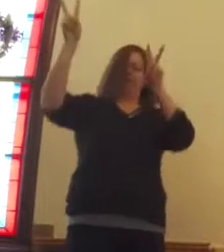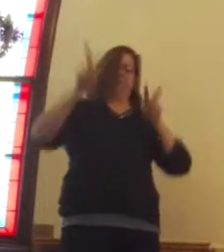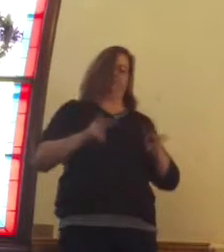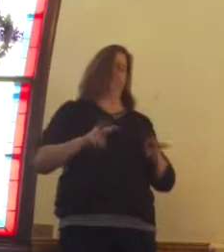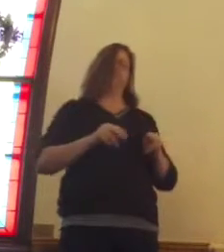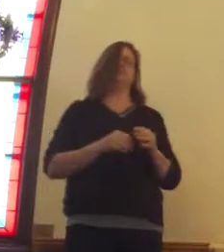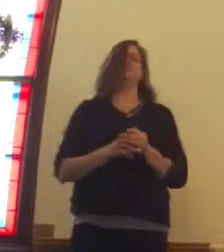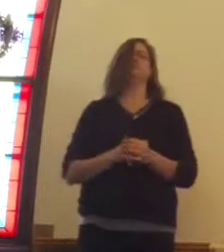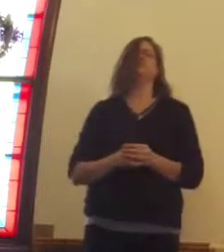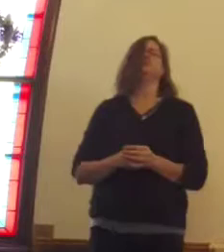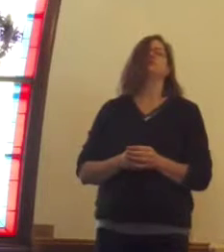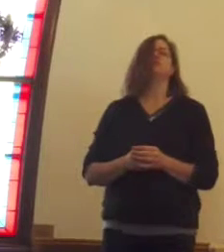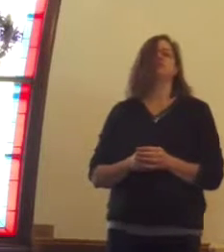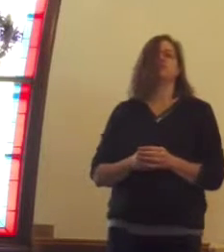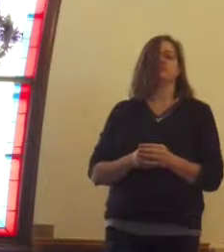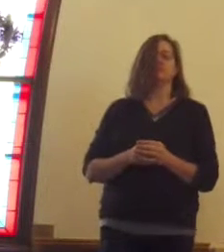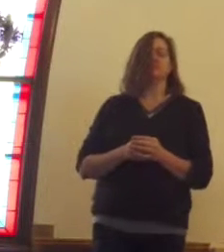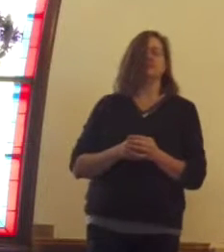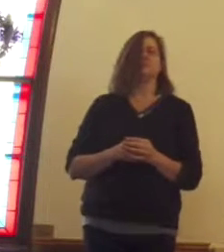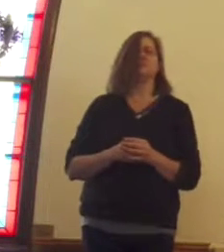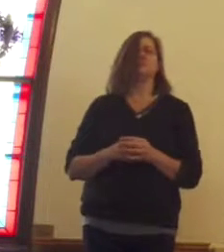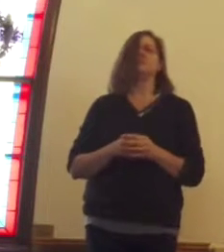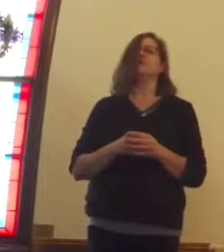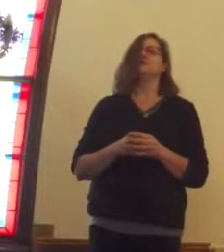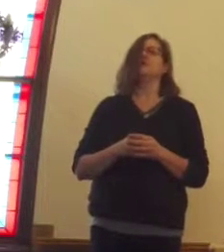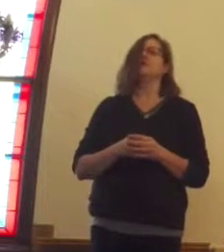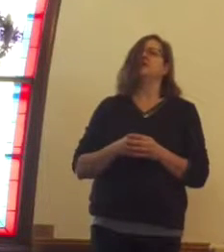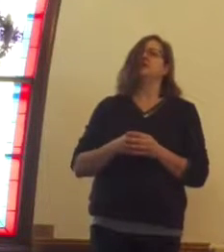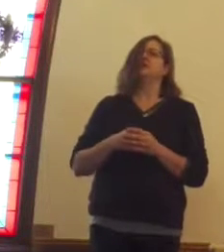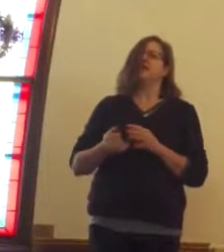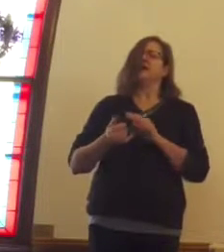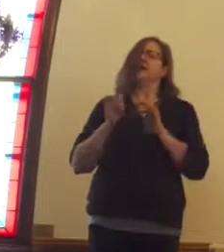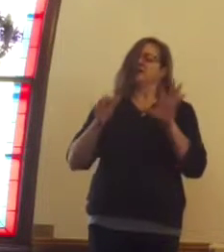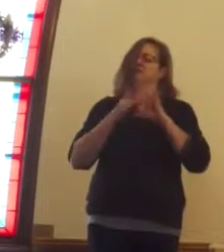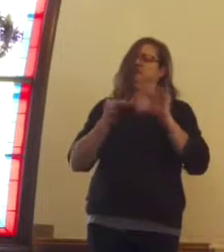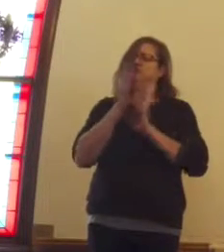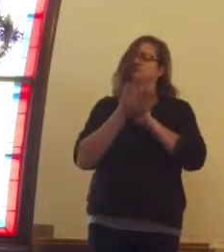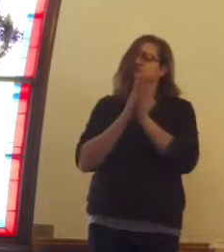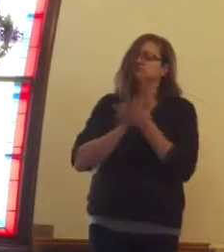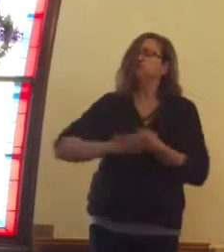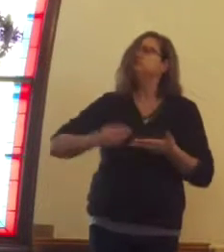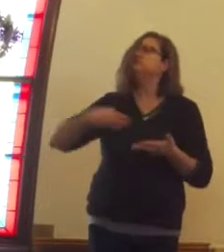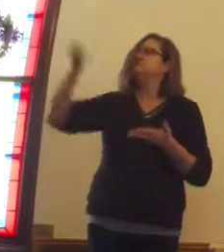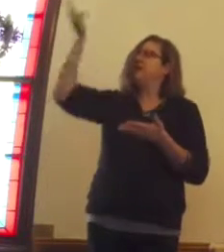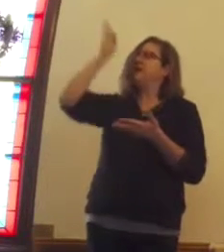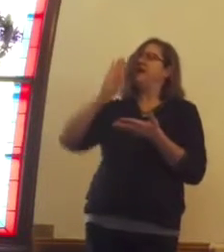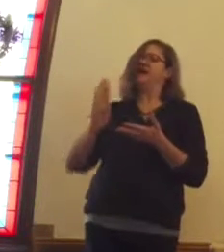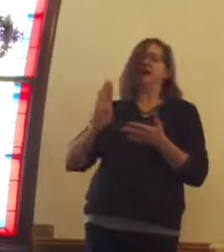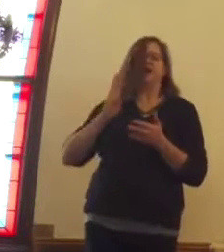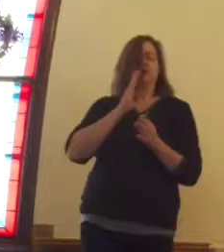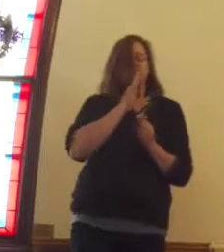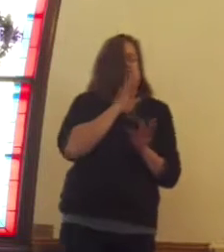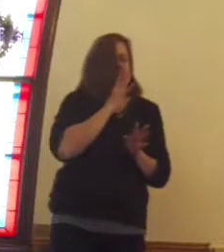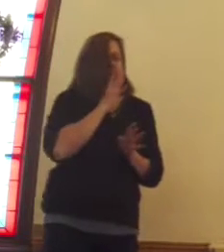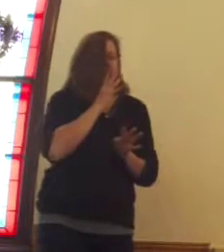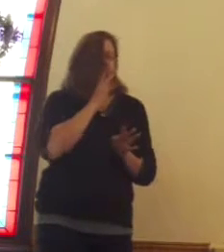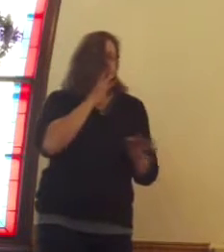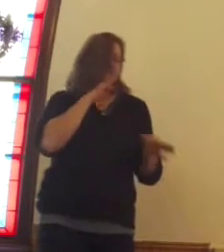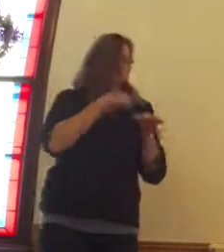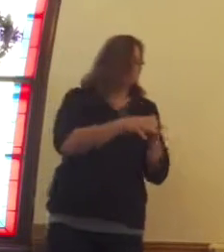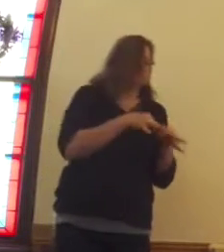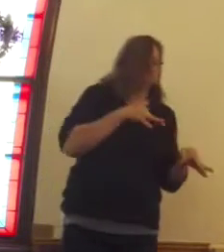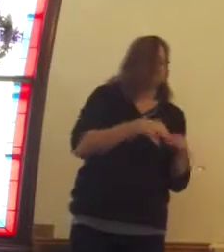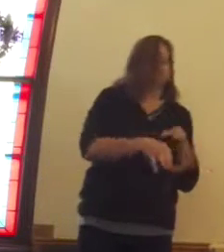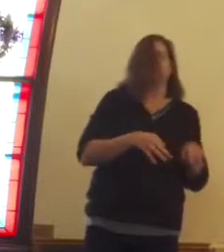As the story continues to unfold, God continues to talk to Joseph through these dreams. So, a lot of what